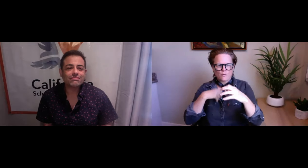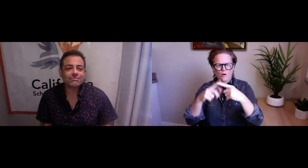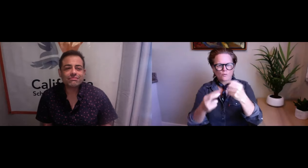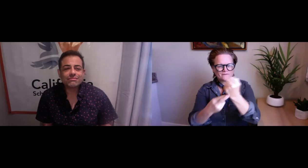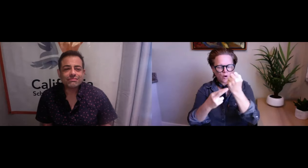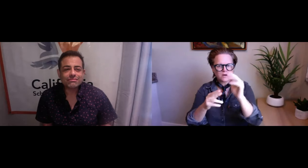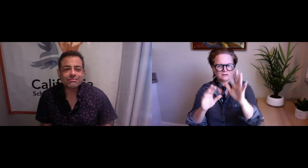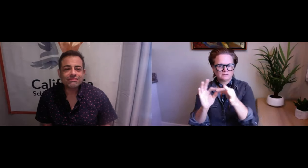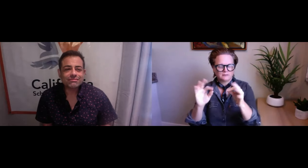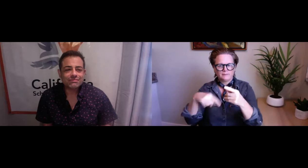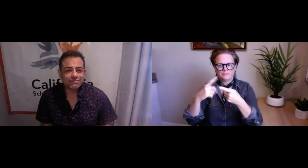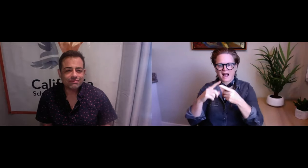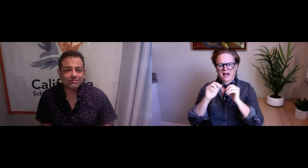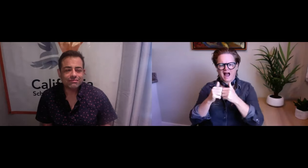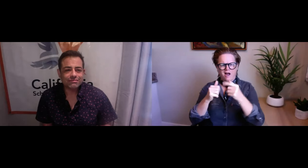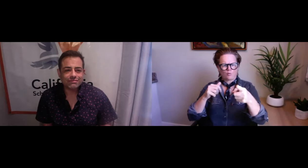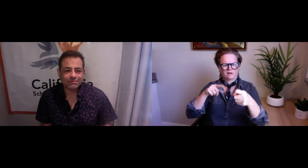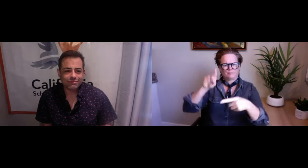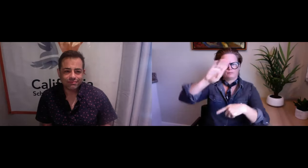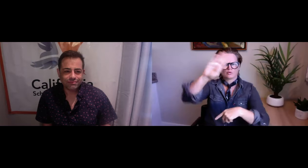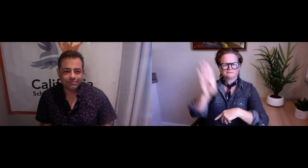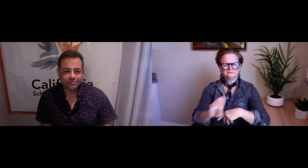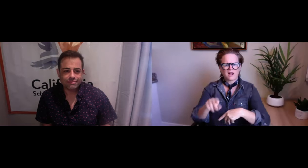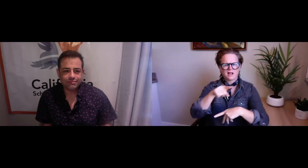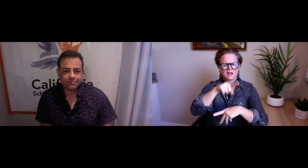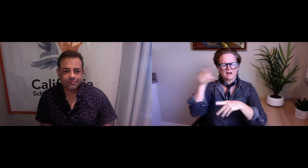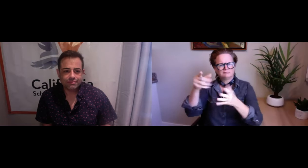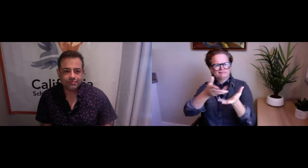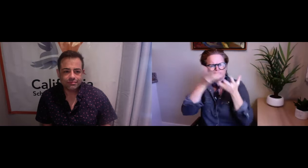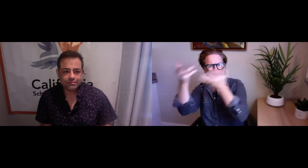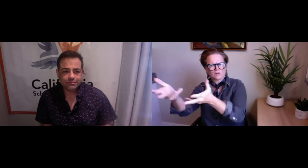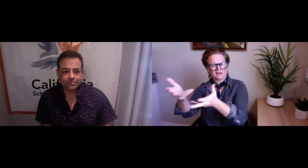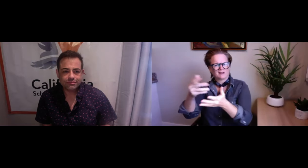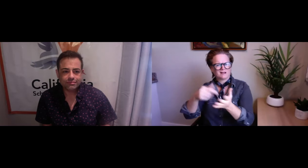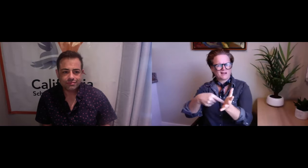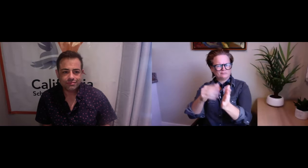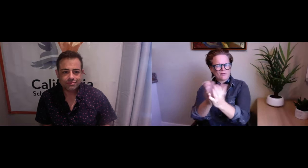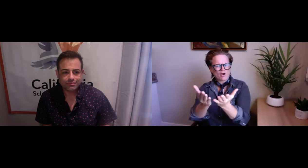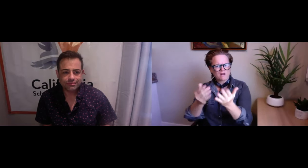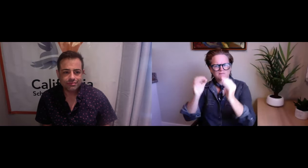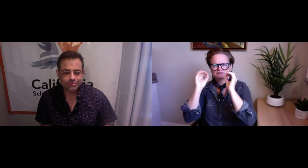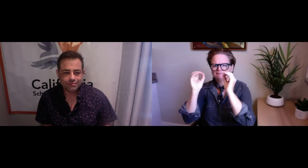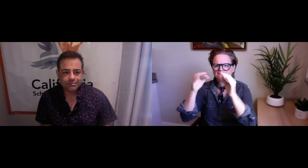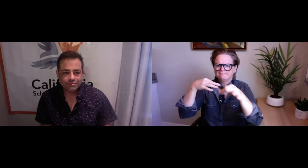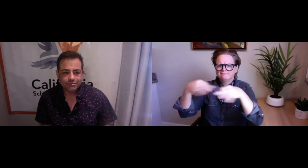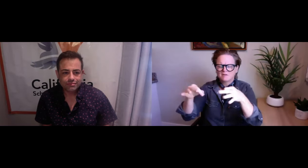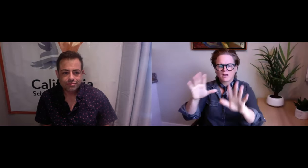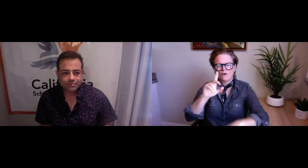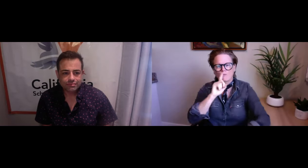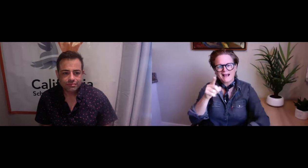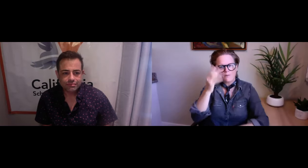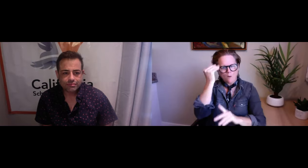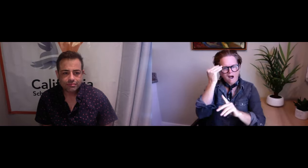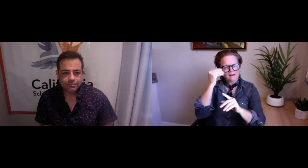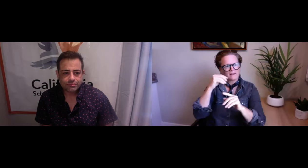And something to reinforce before we wrap up is this idea that you had about, you know, Brazil and bringing this to Brazil and